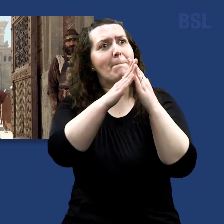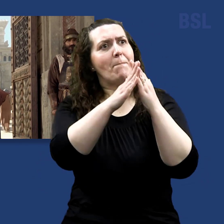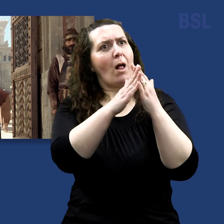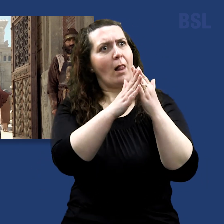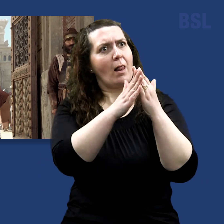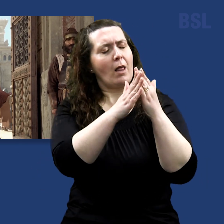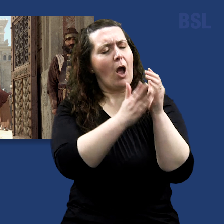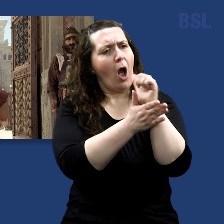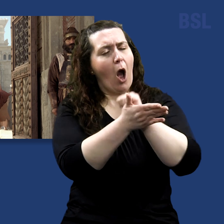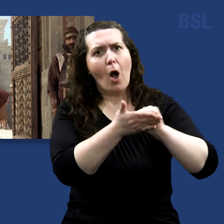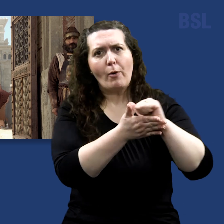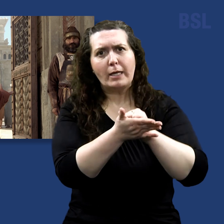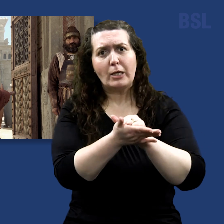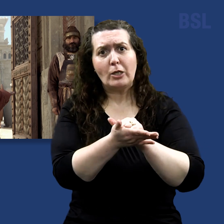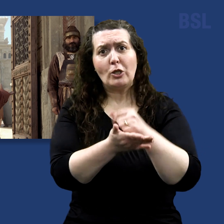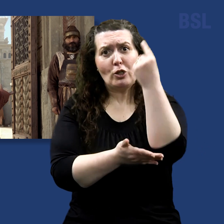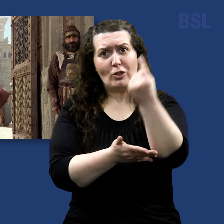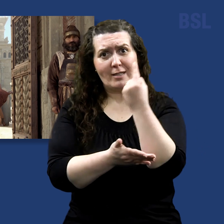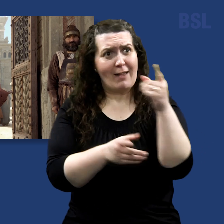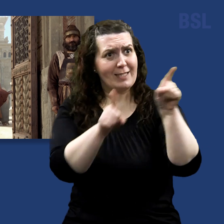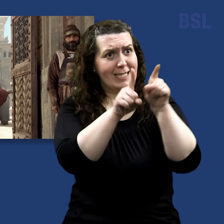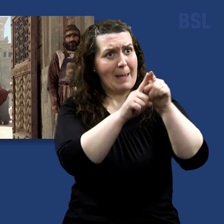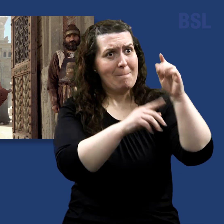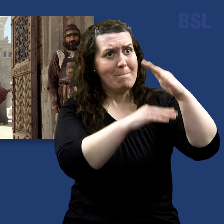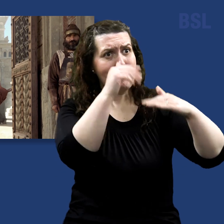holy, which temple ye are.